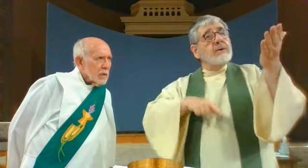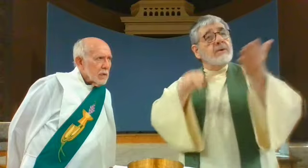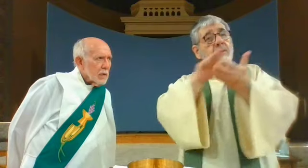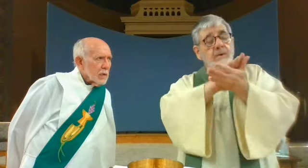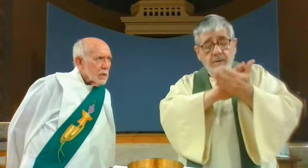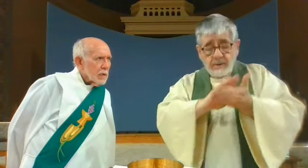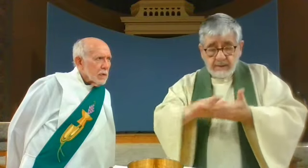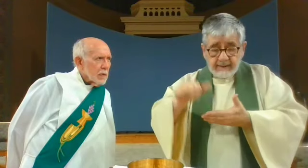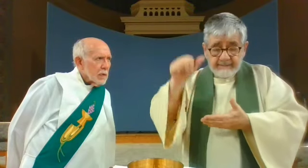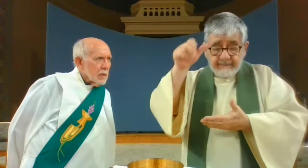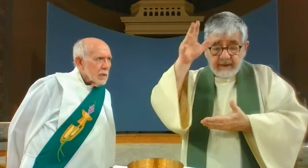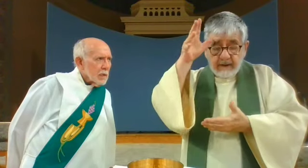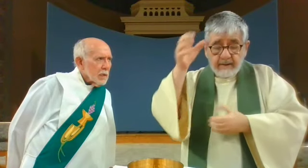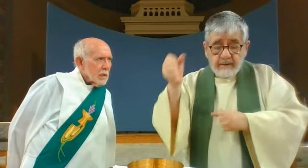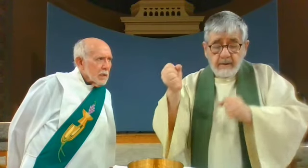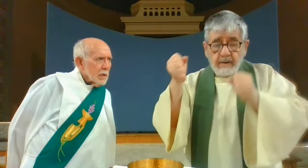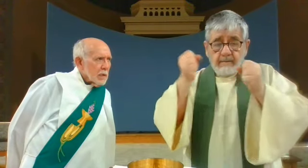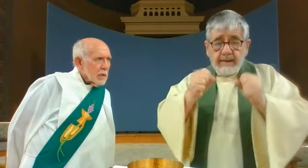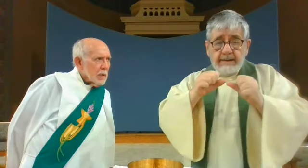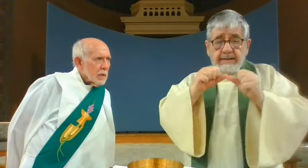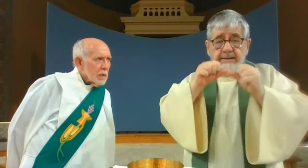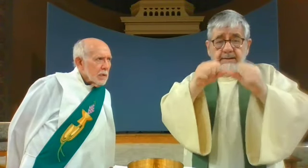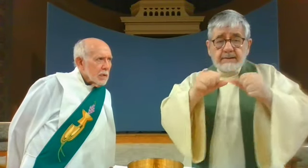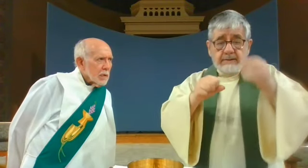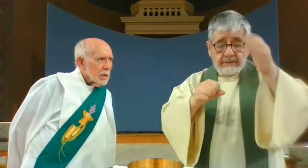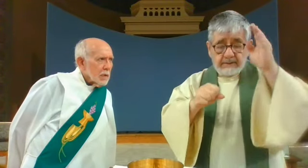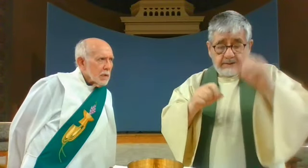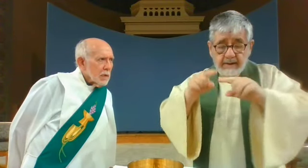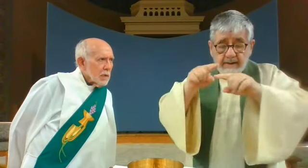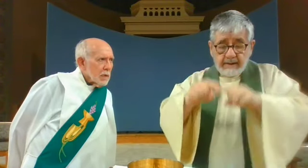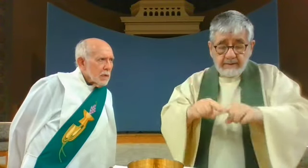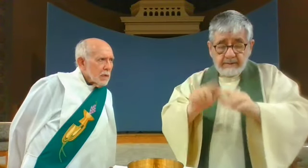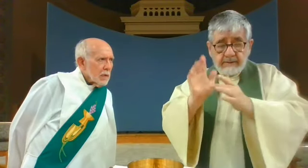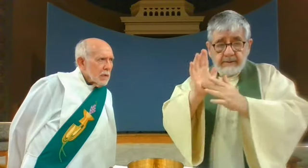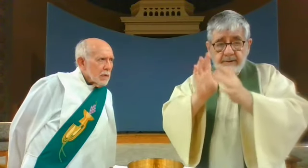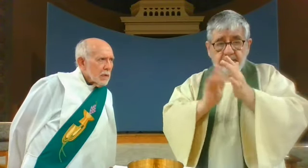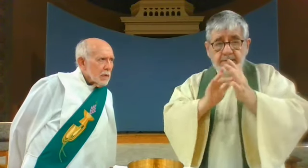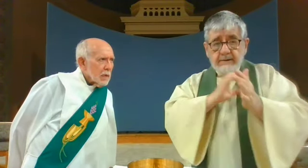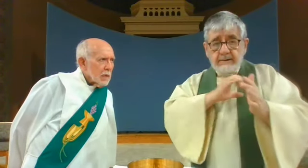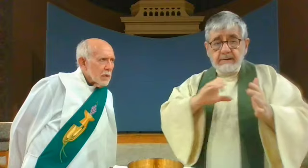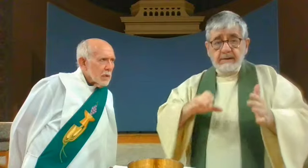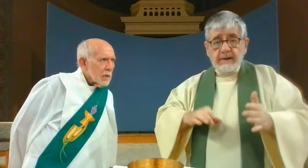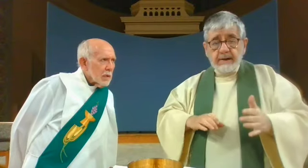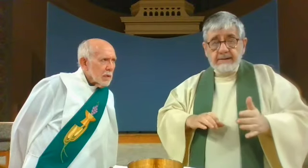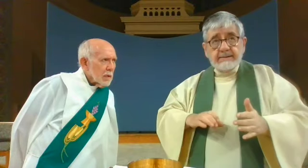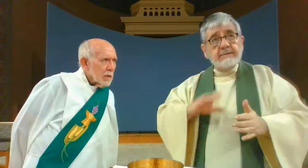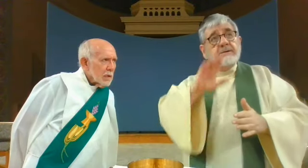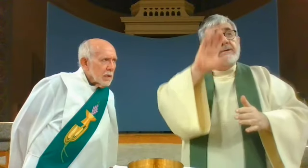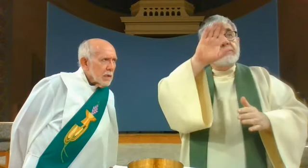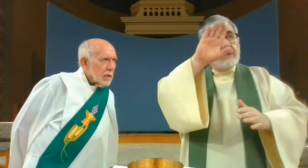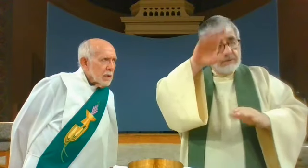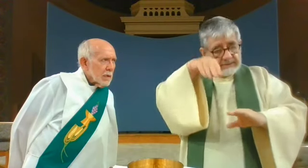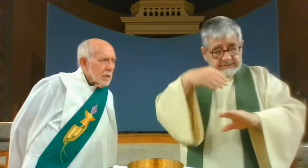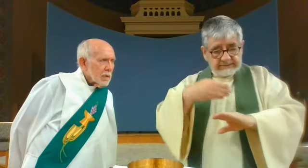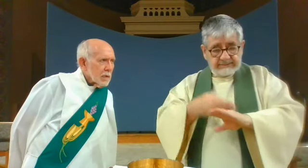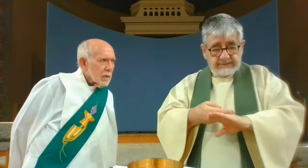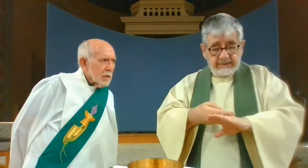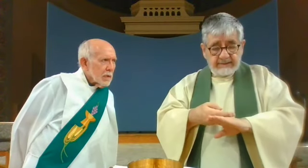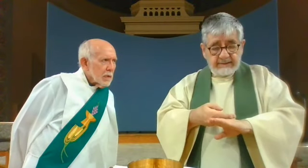Holy Father, Almighty and Eternal God, through Christ our Lord, your Son.